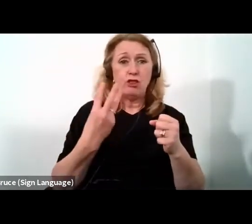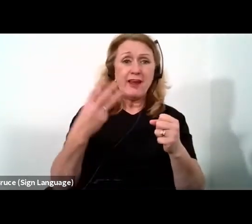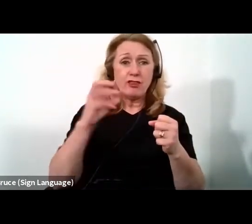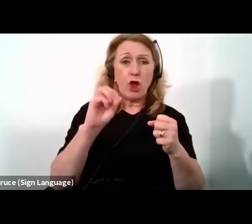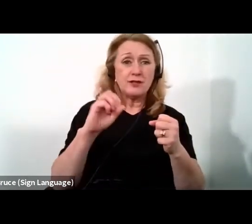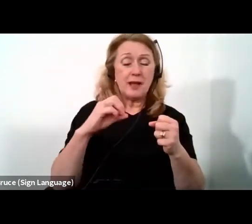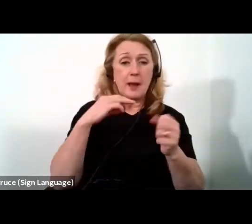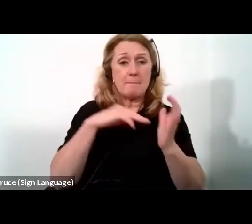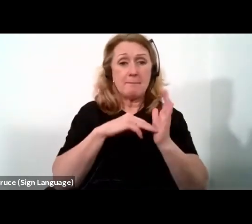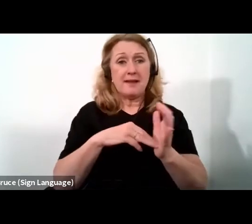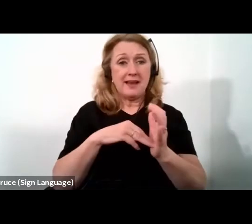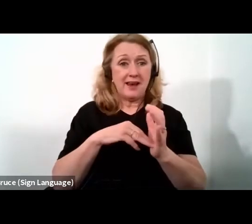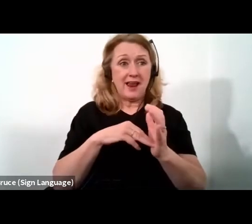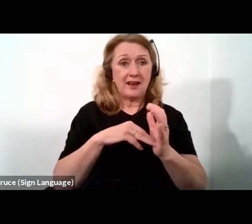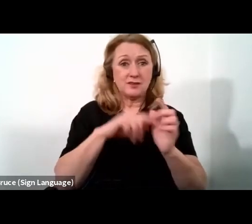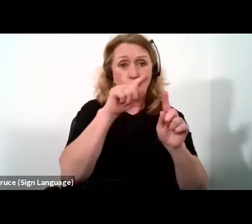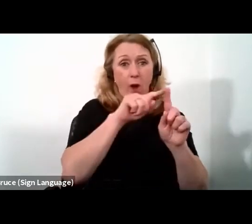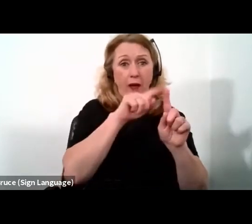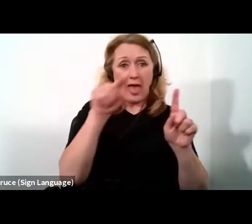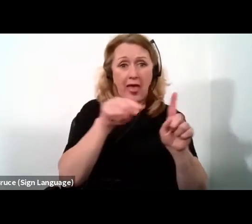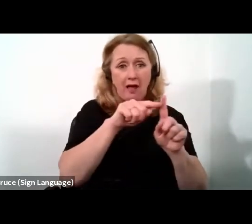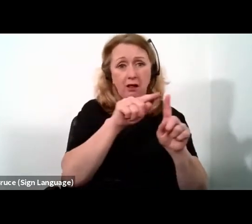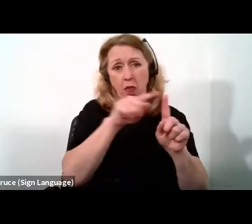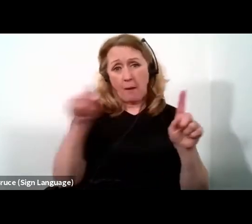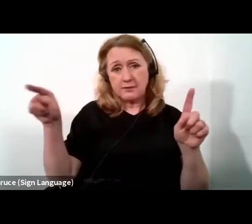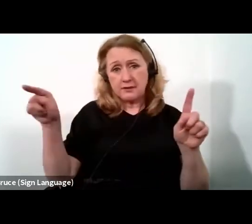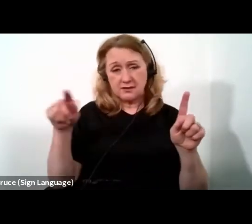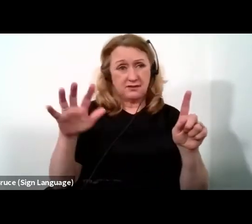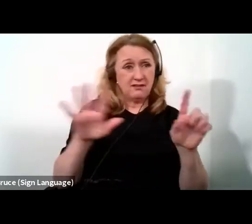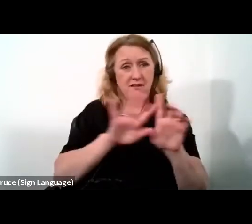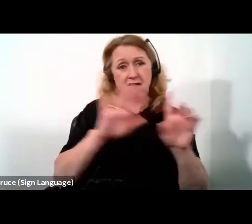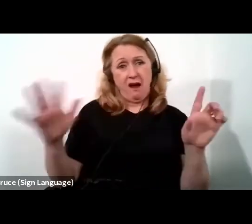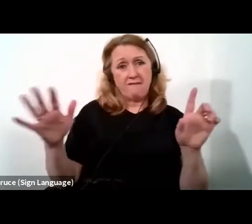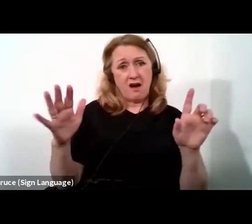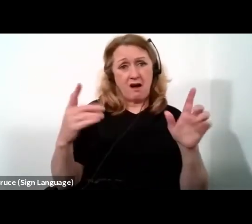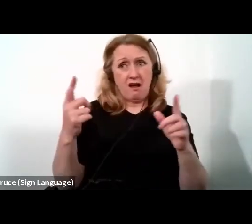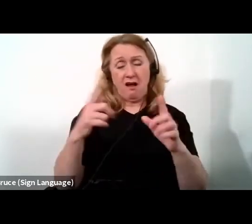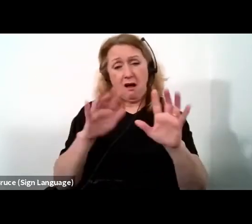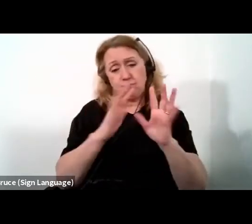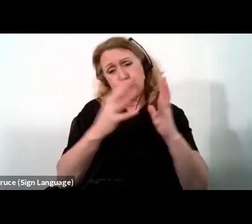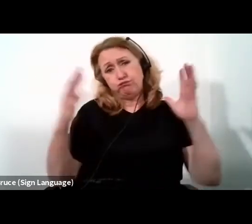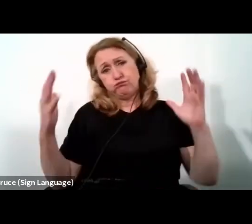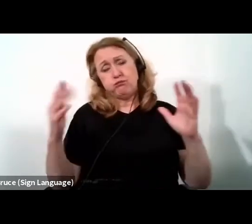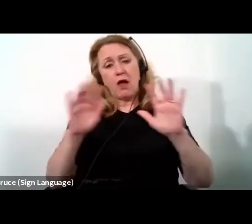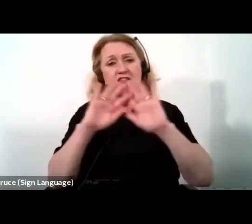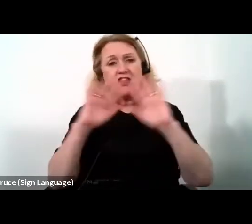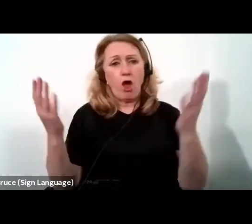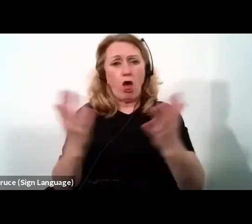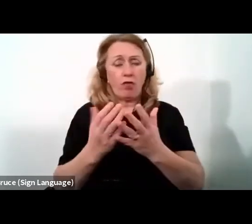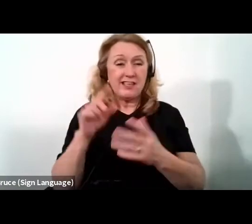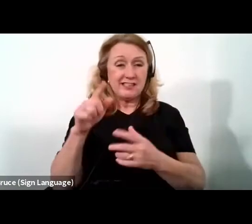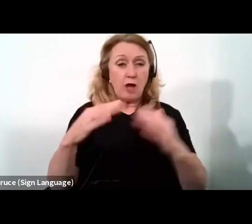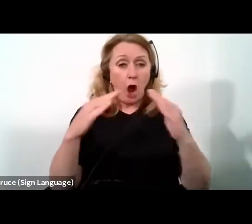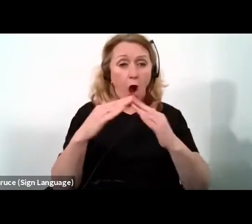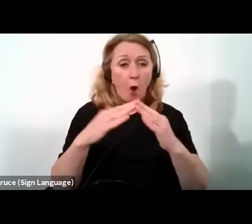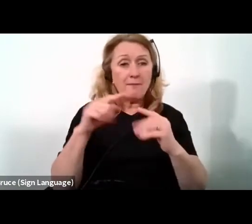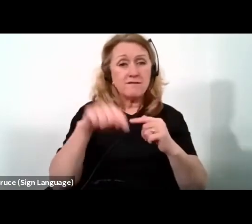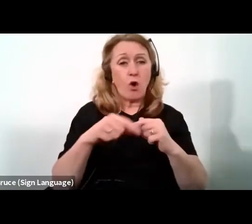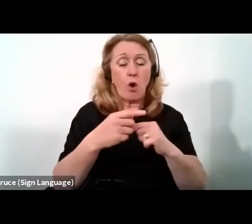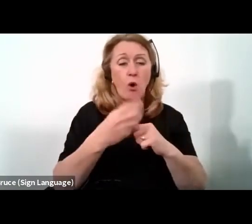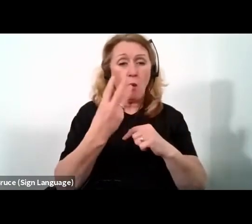square kilometer, representing 20% of the Earth's surface. She's home to 1.3 billion people,